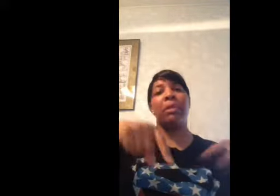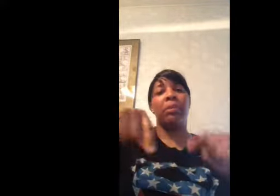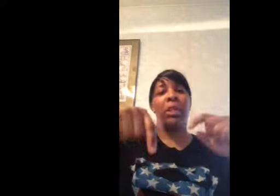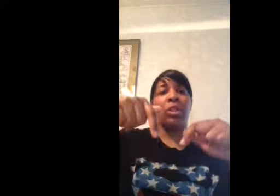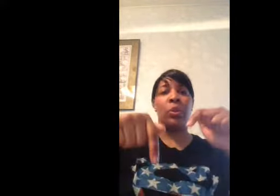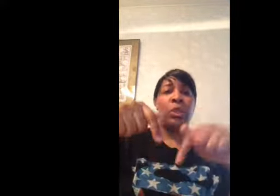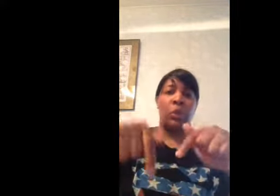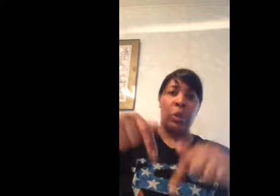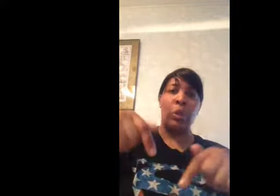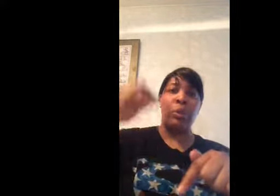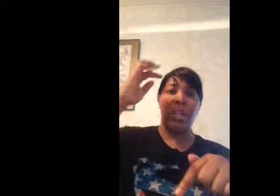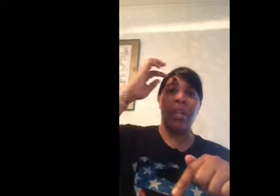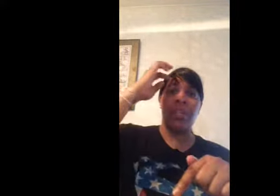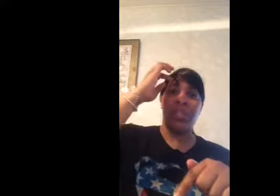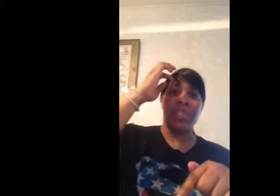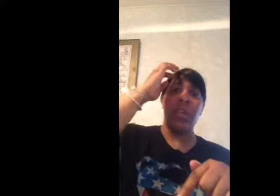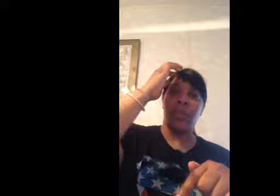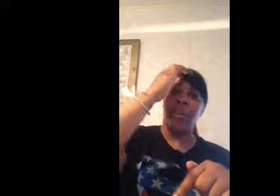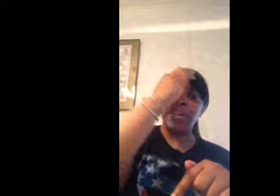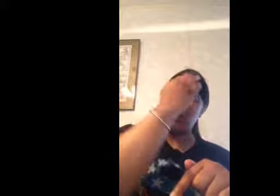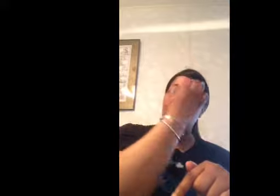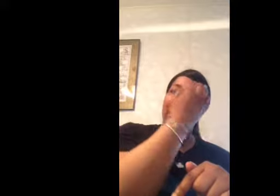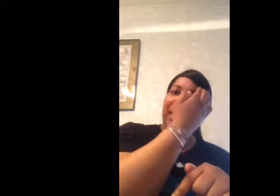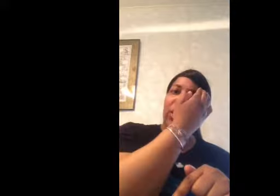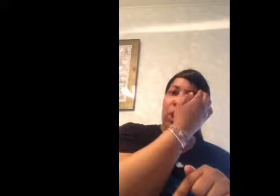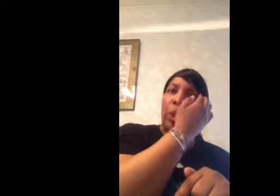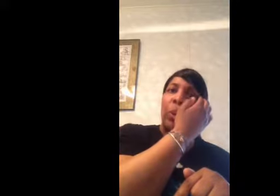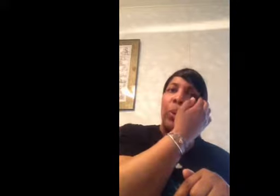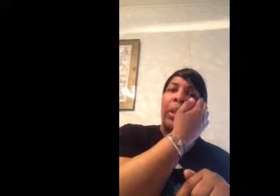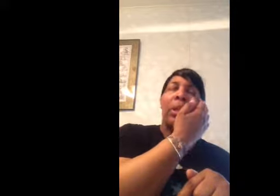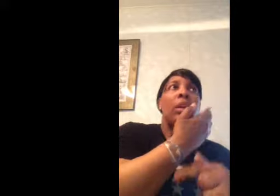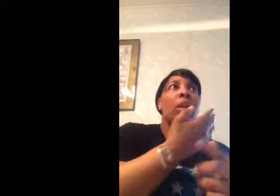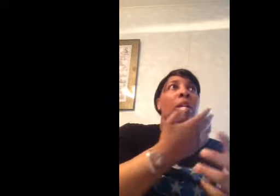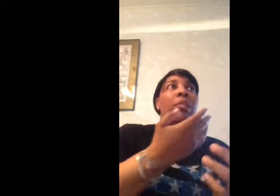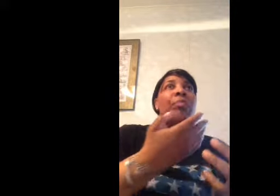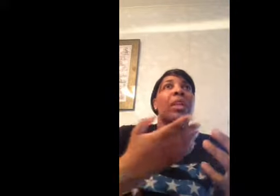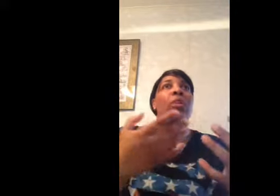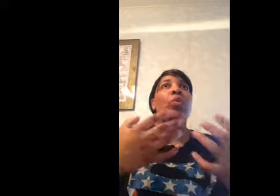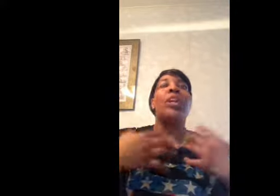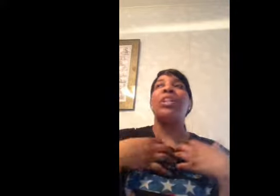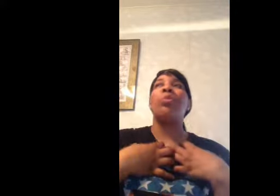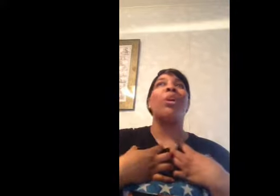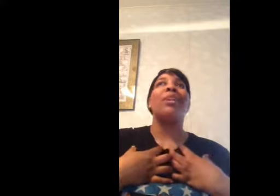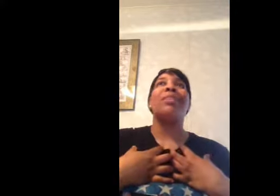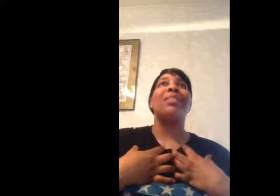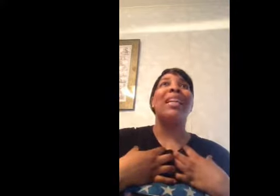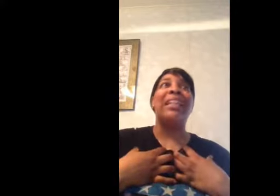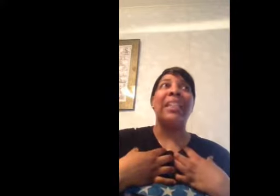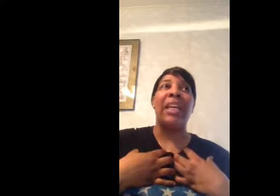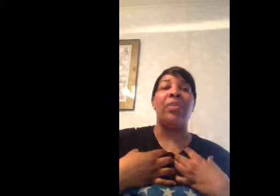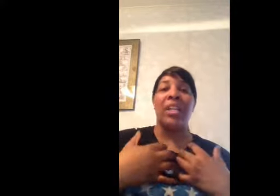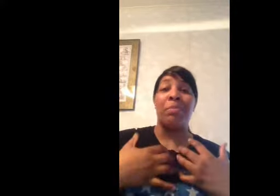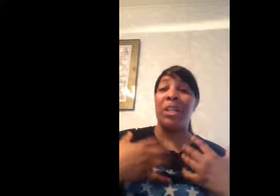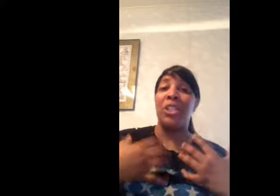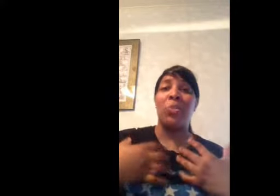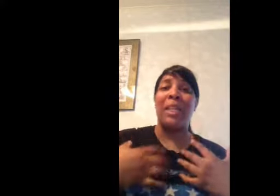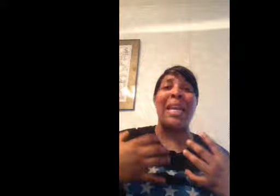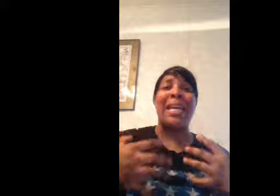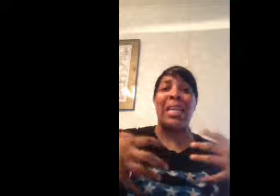people that do YouTube that are suffering and they are sick too, we just want to live as much as we can and